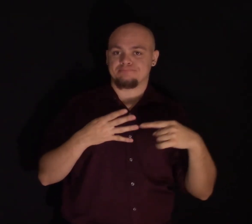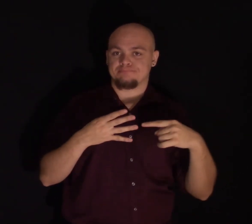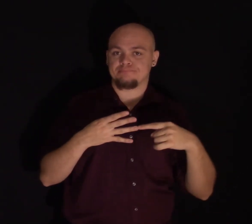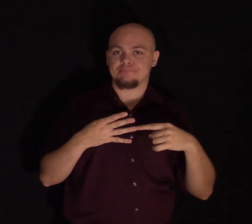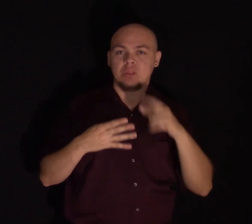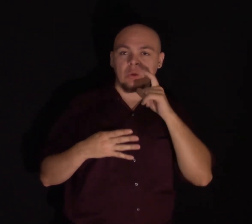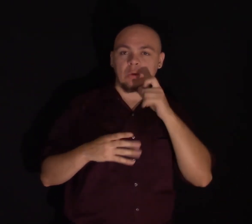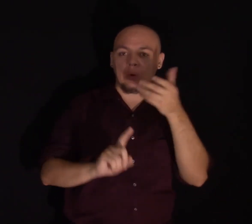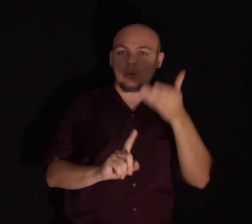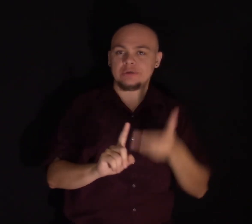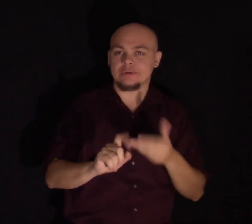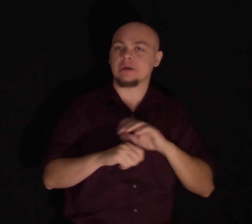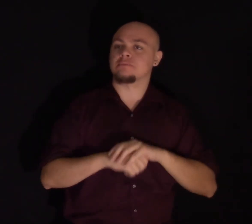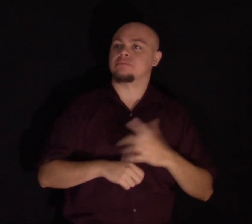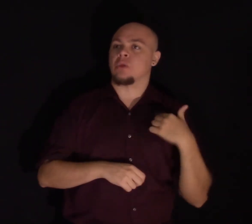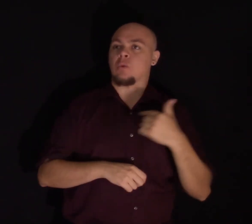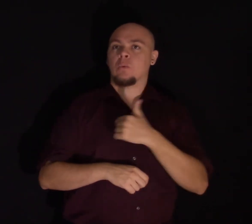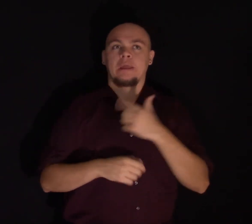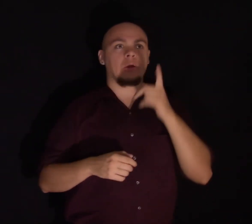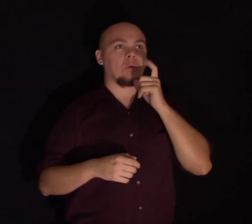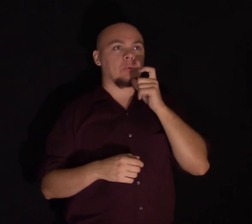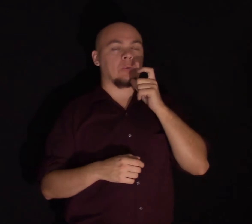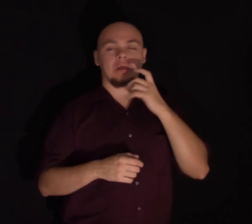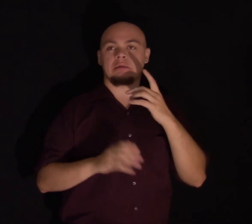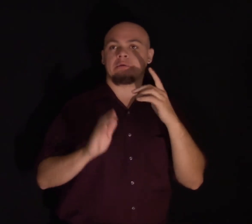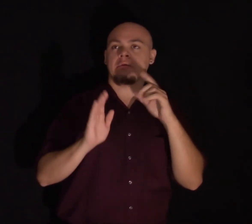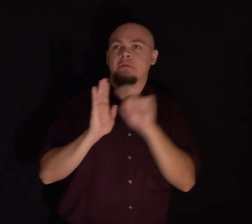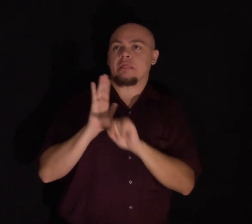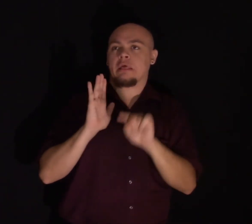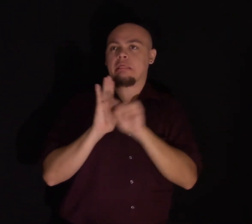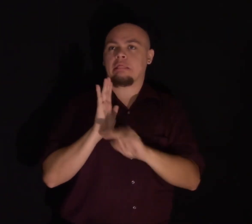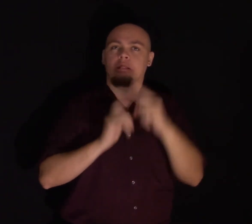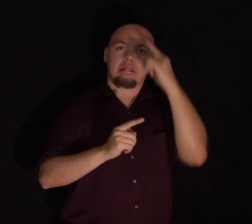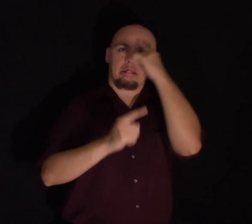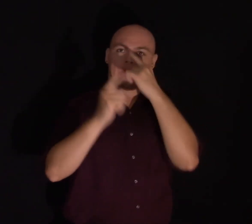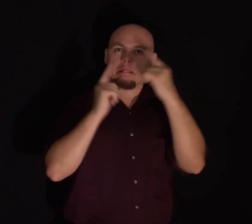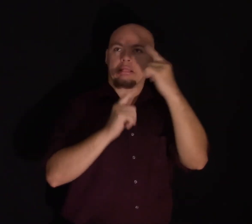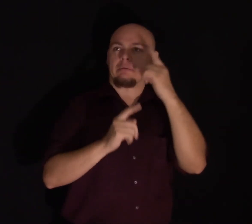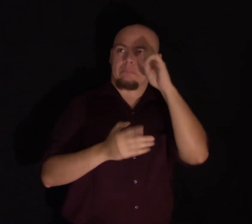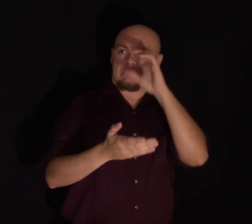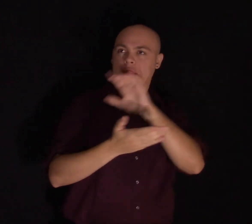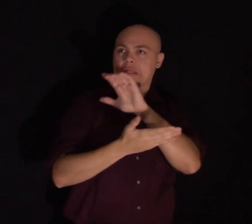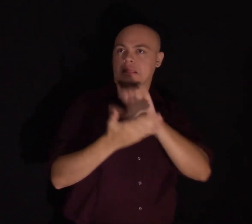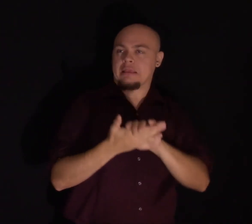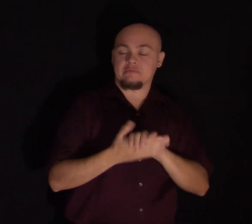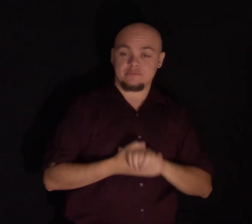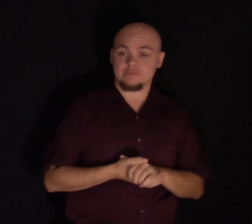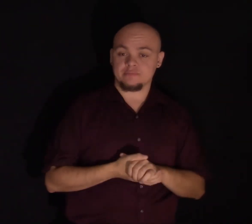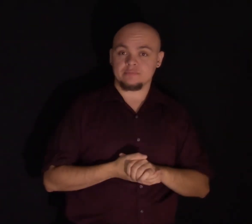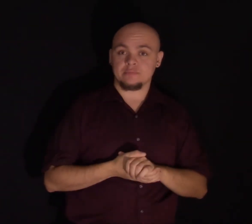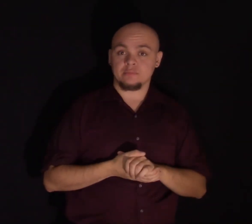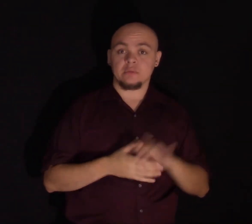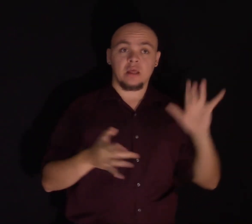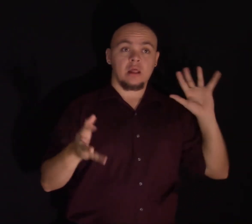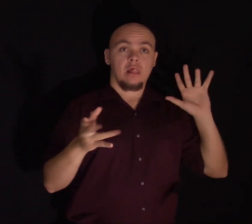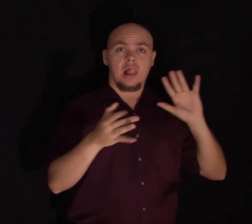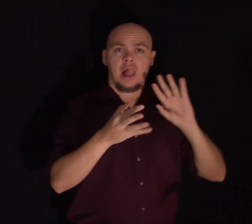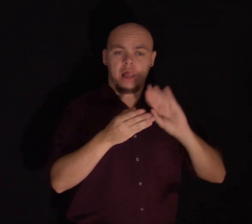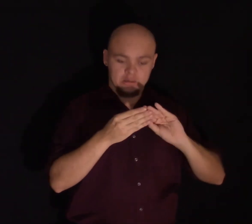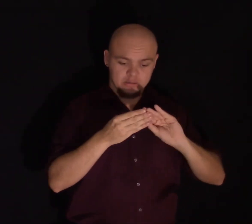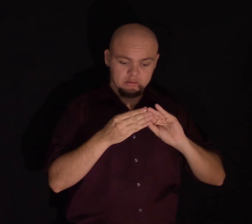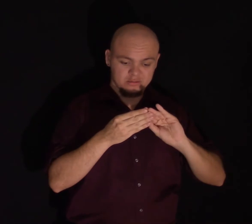are. And sometimes we have negative beliefs about ourselves, which can culminate in depression.